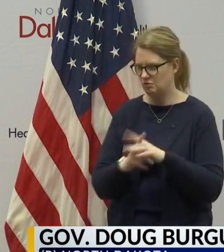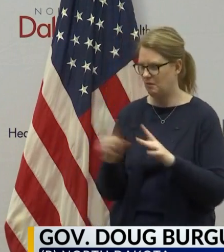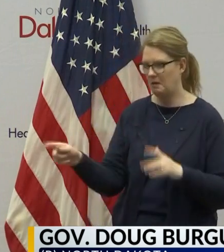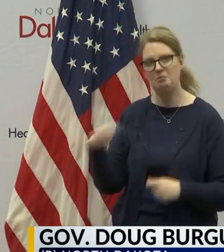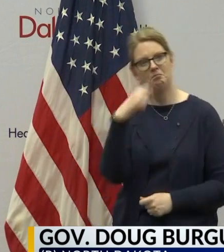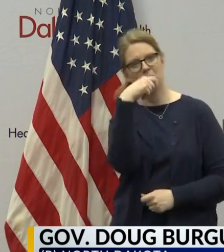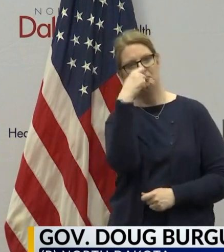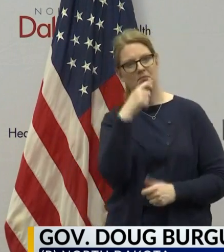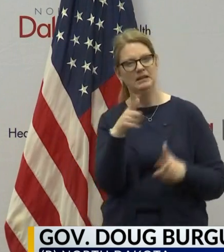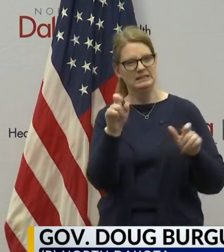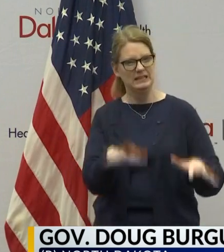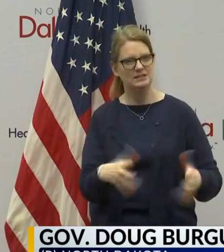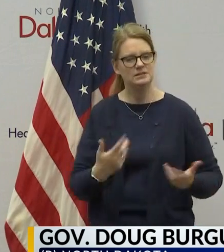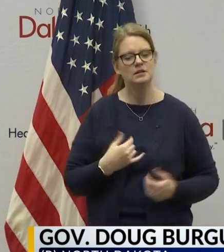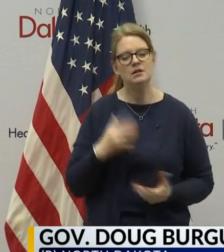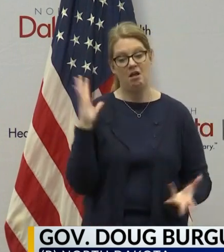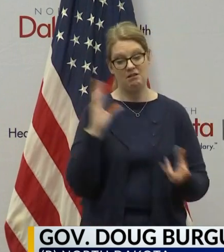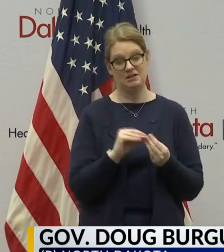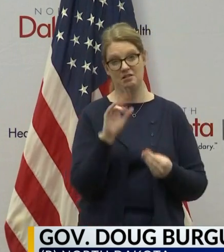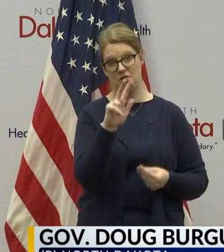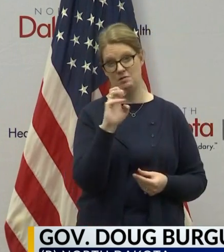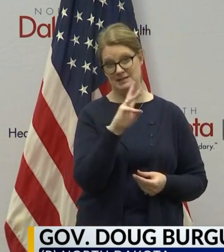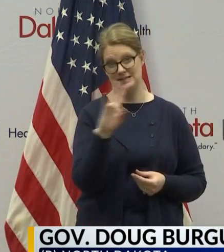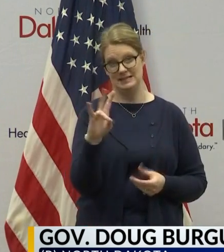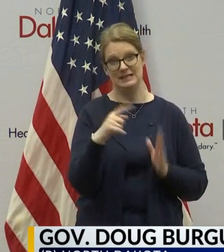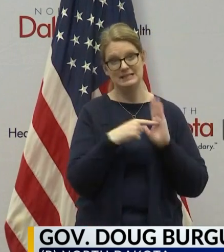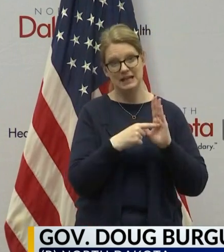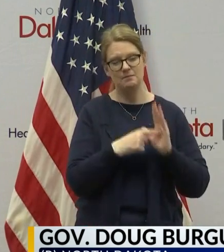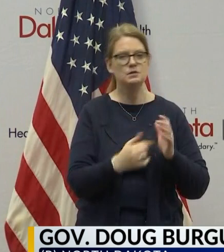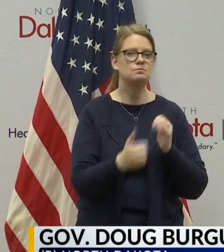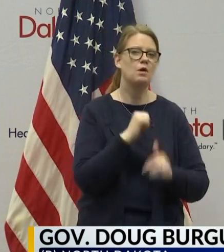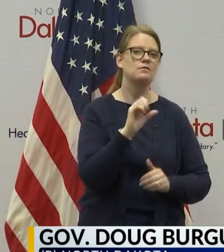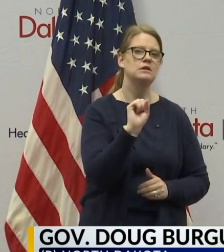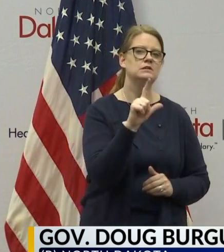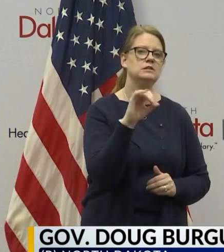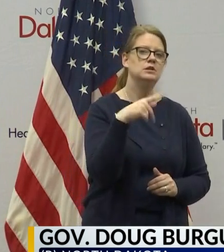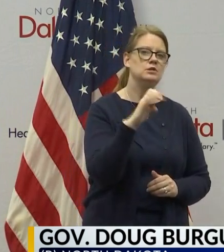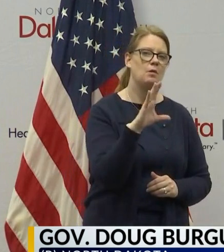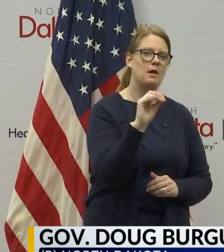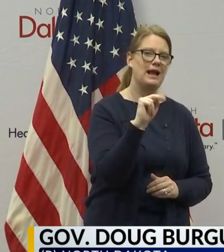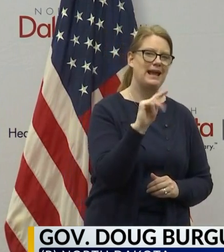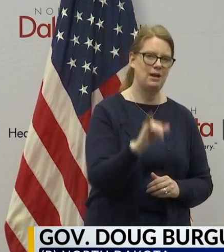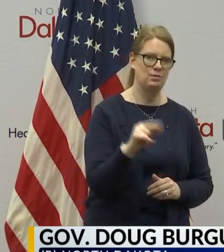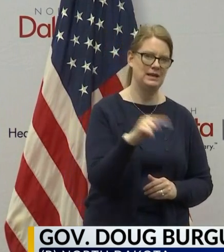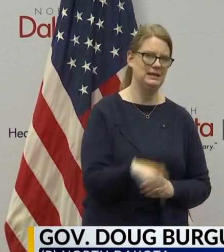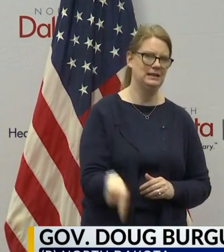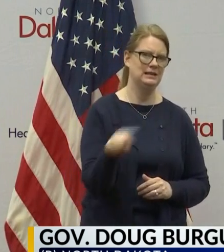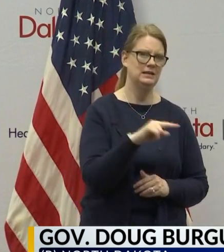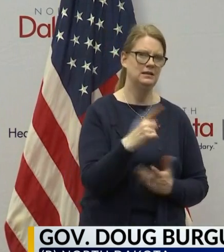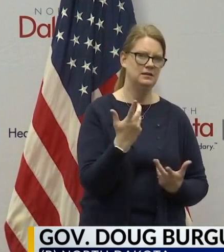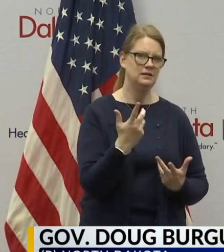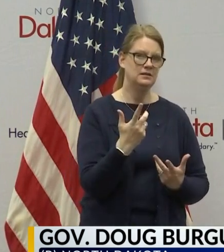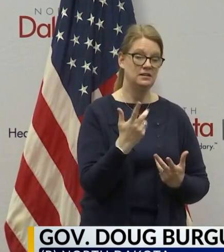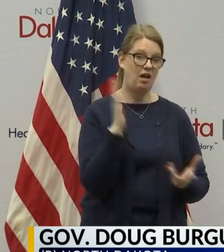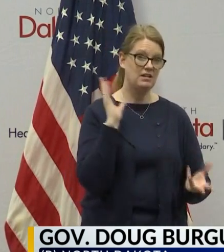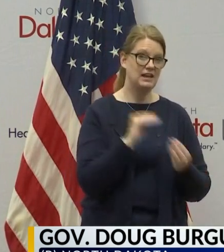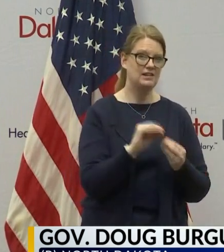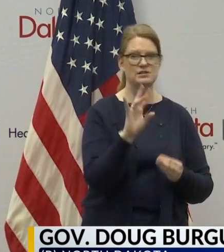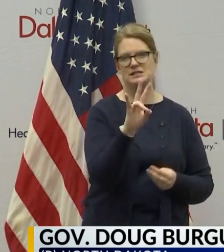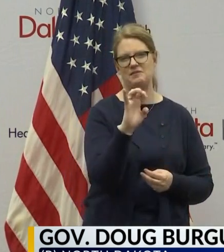And 367 samples, most of those collected from Slope County. Citizens in a county that's got about 750